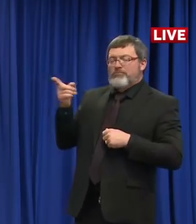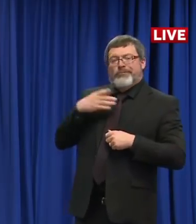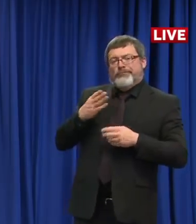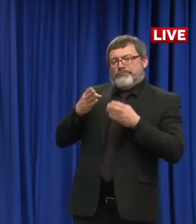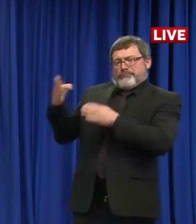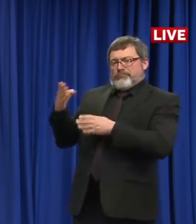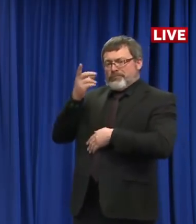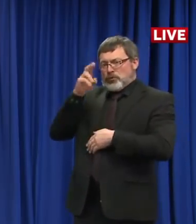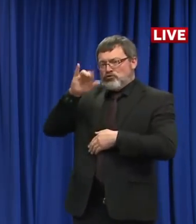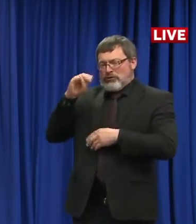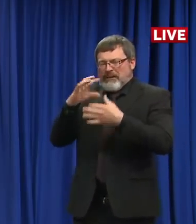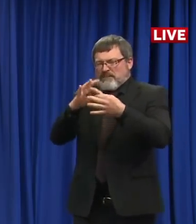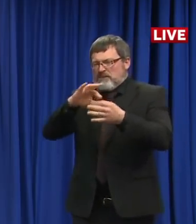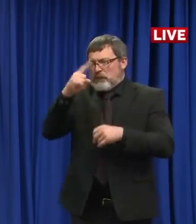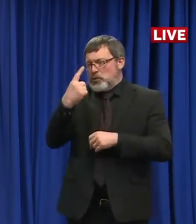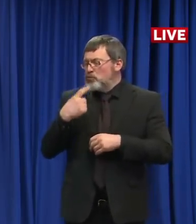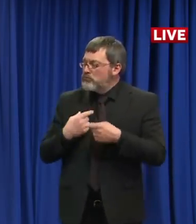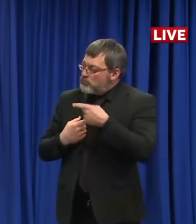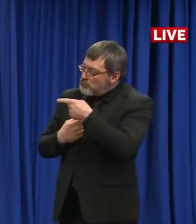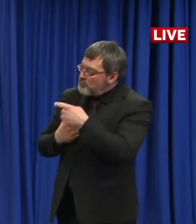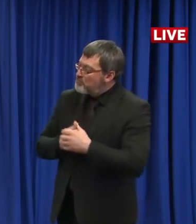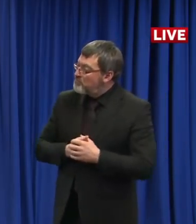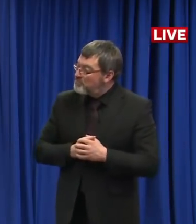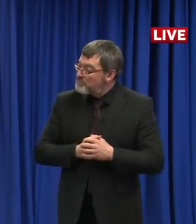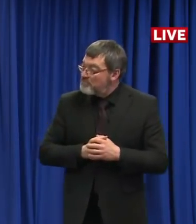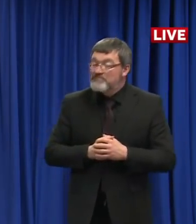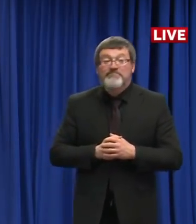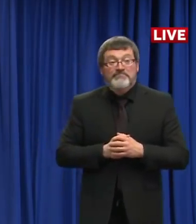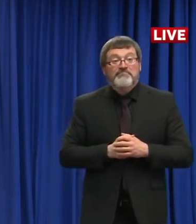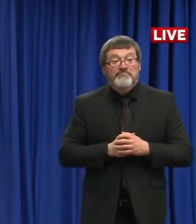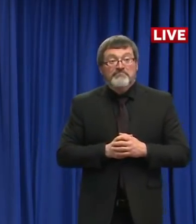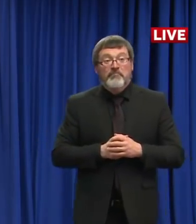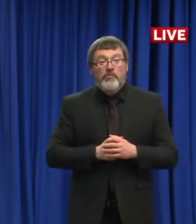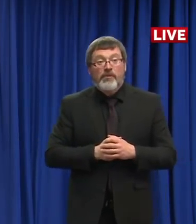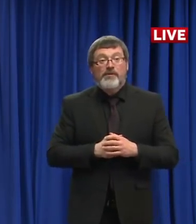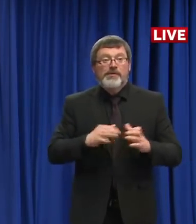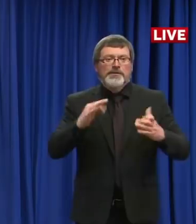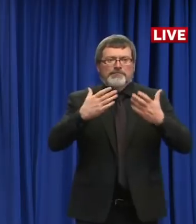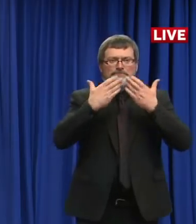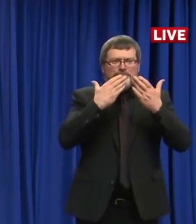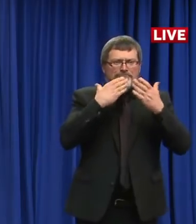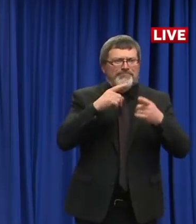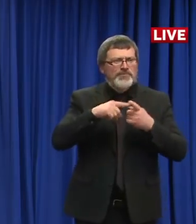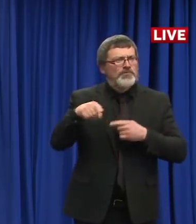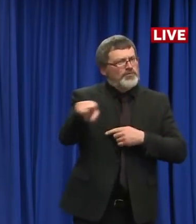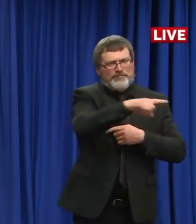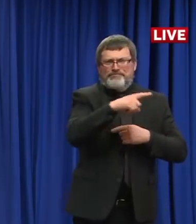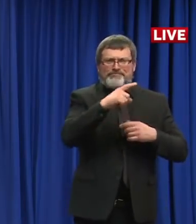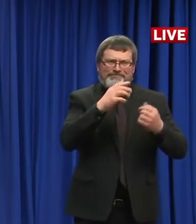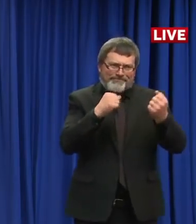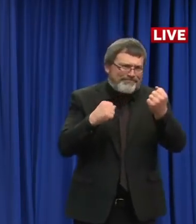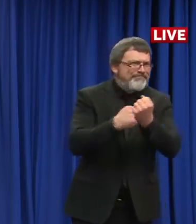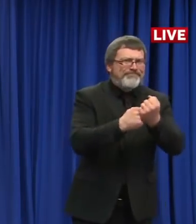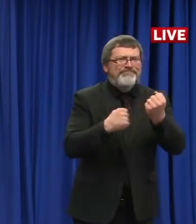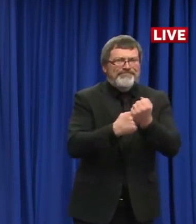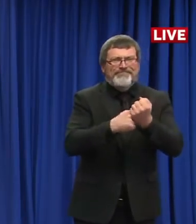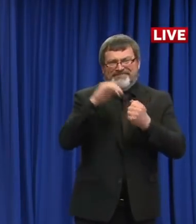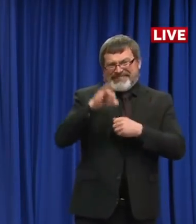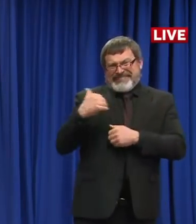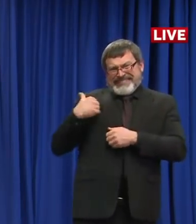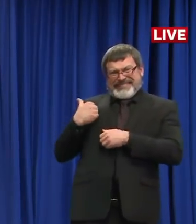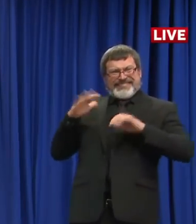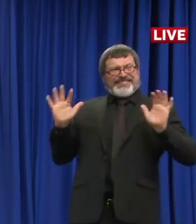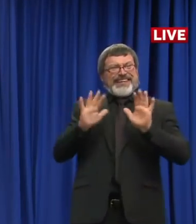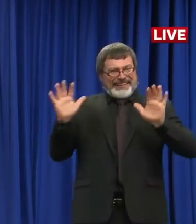Great, thank you, and good afternoon. Let me also say thank you to all those involved in acquiring the supplies of